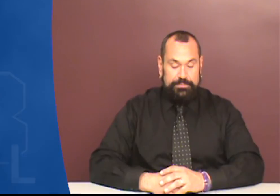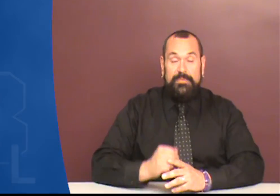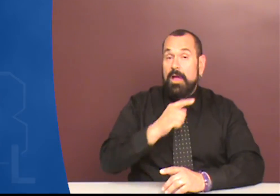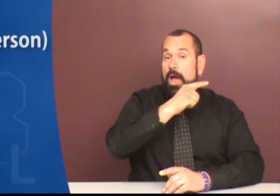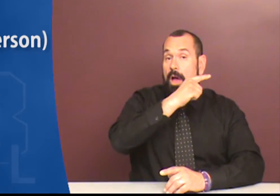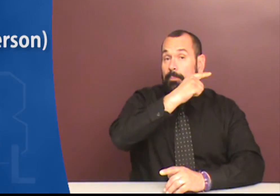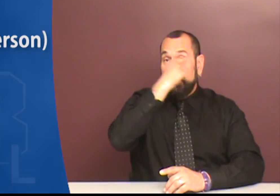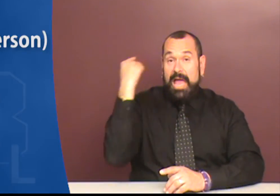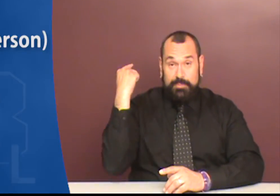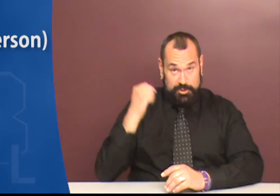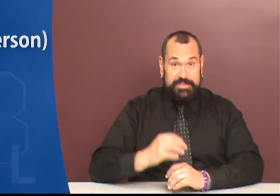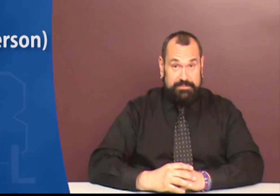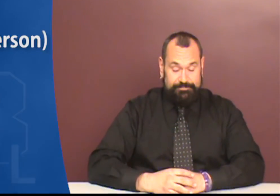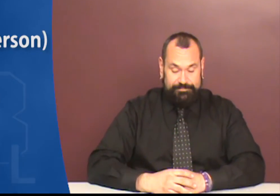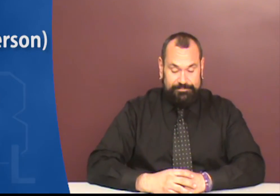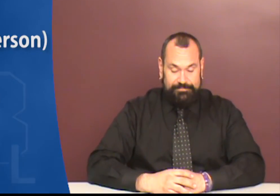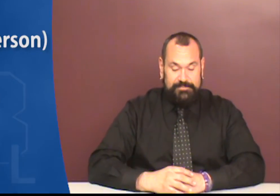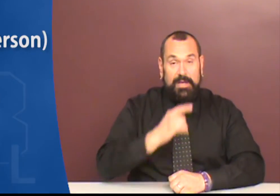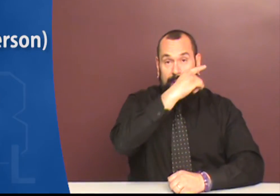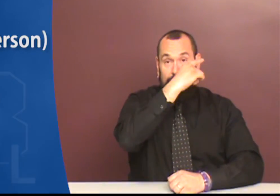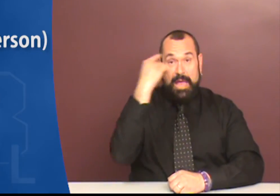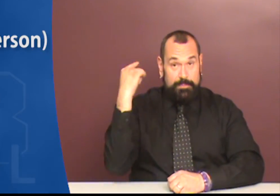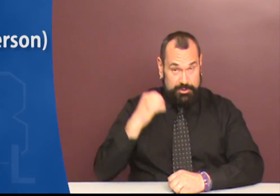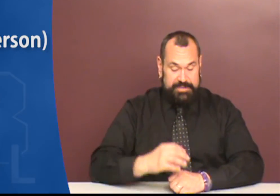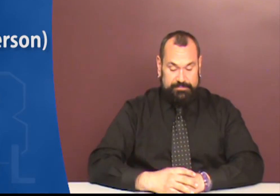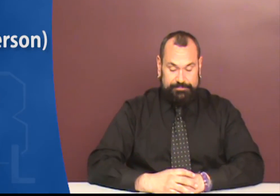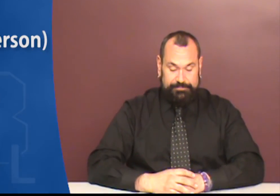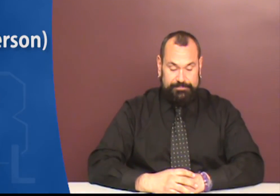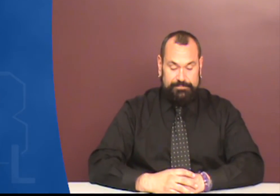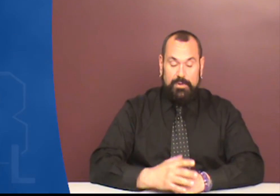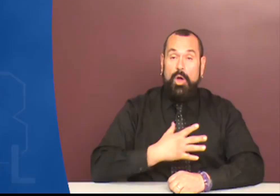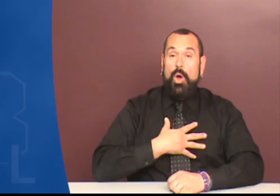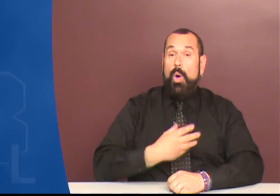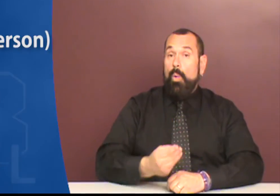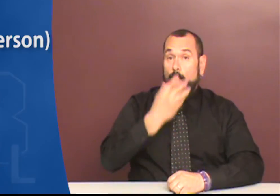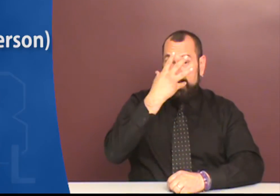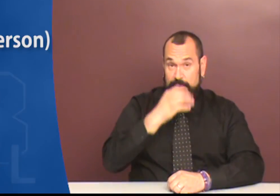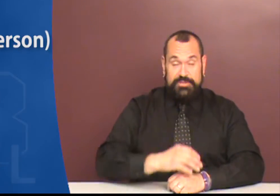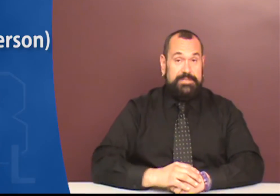black person black person white person